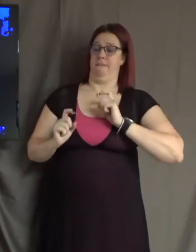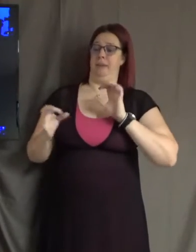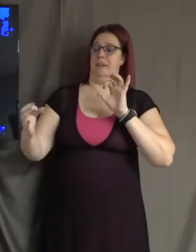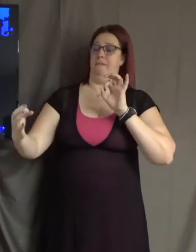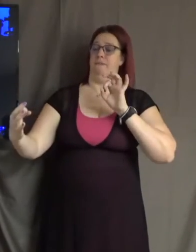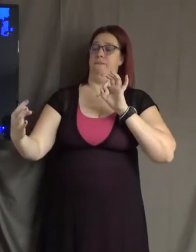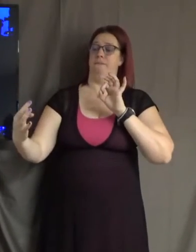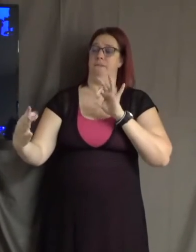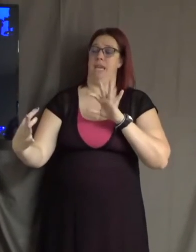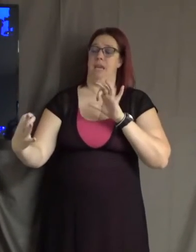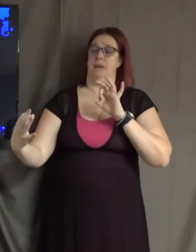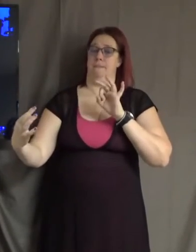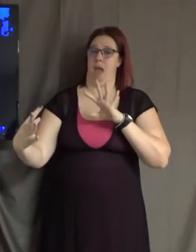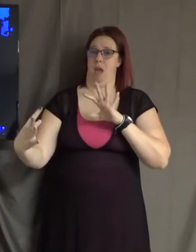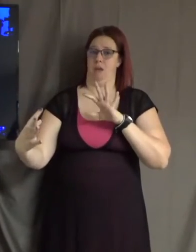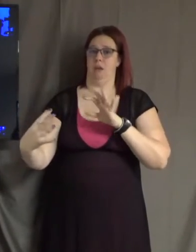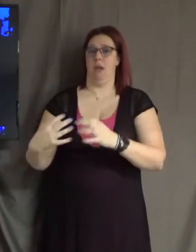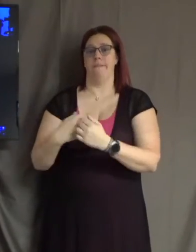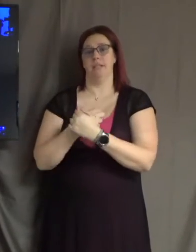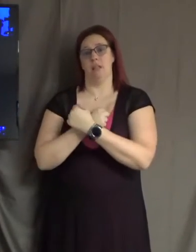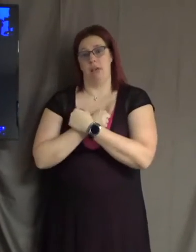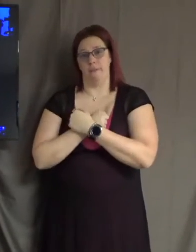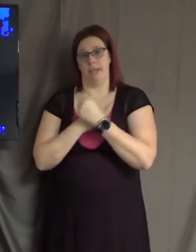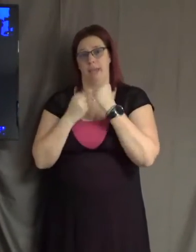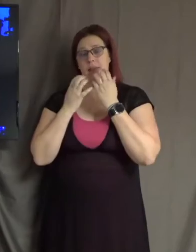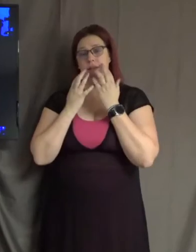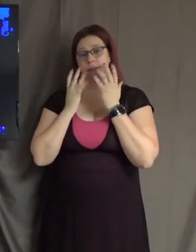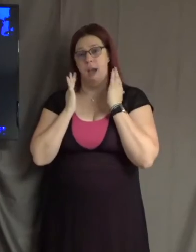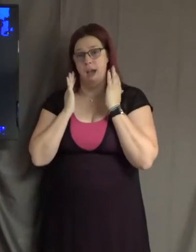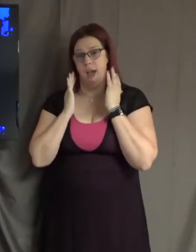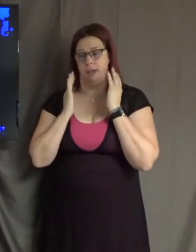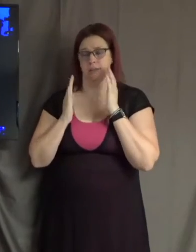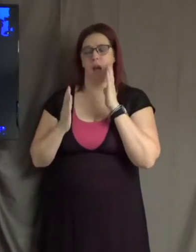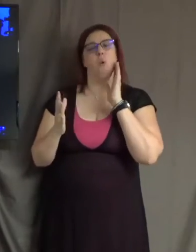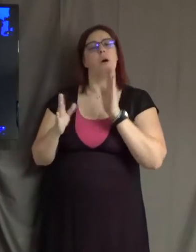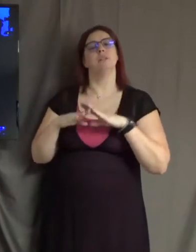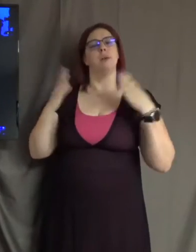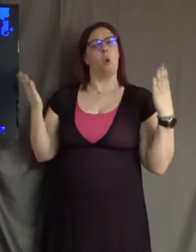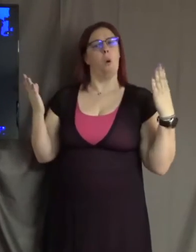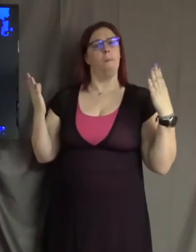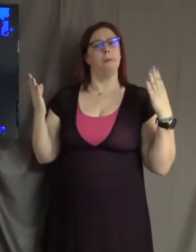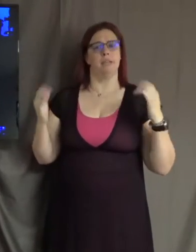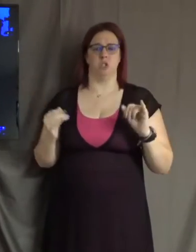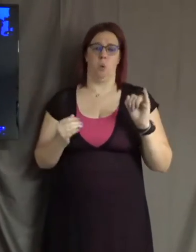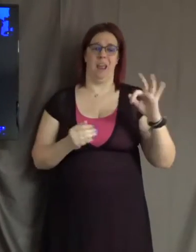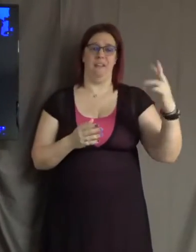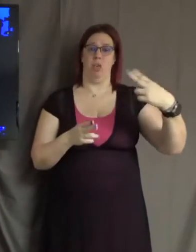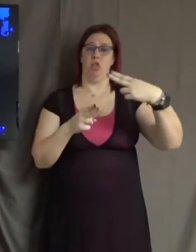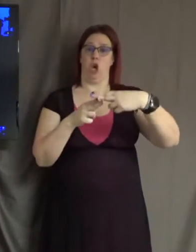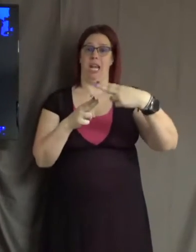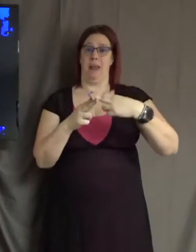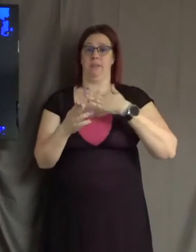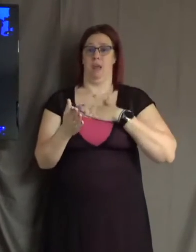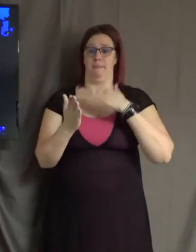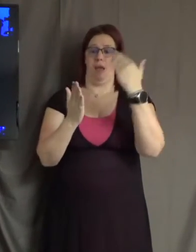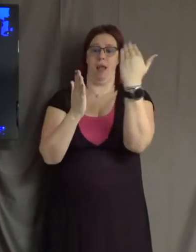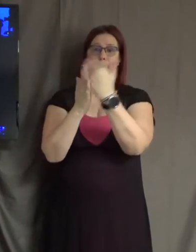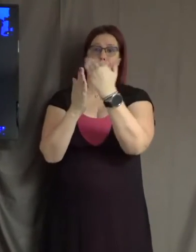open to it. So if their name is on my piece of paper and they say, Michelle, I want to talk to you about something. I'm there. Tell me. Let's